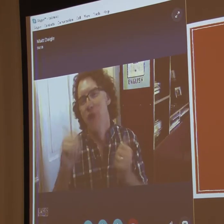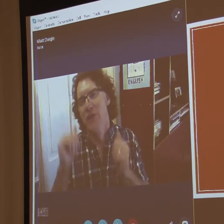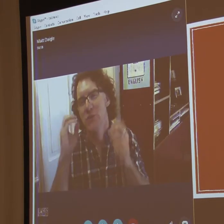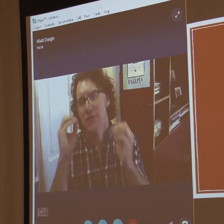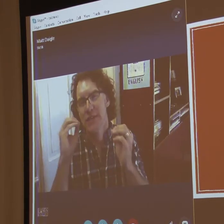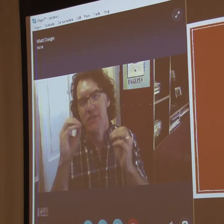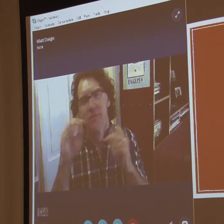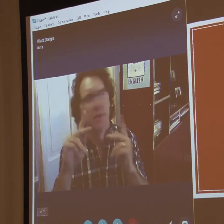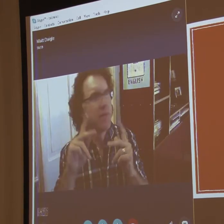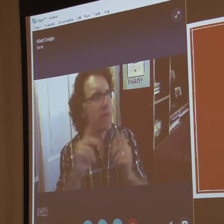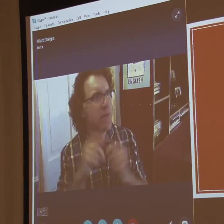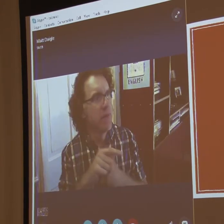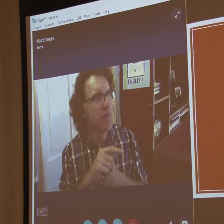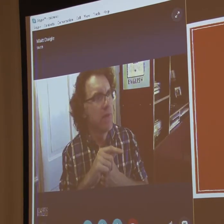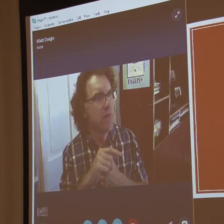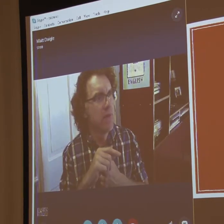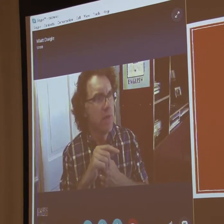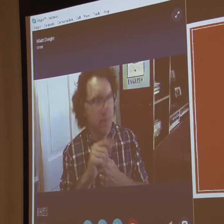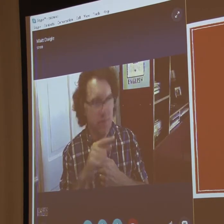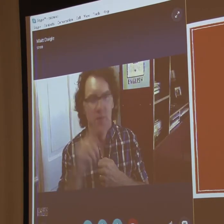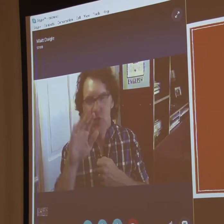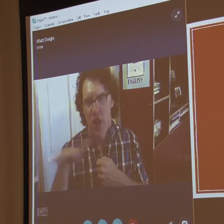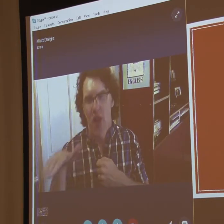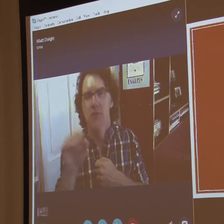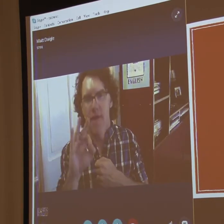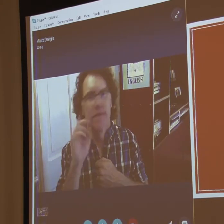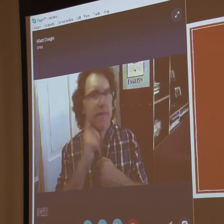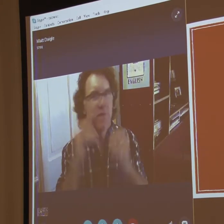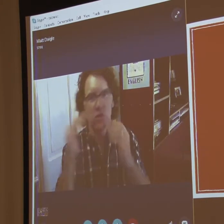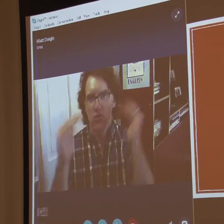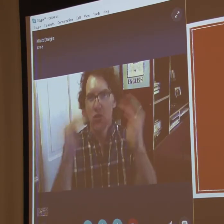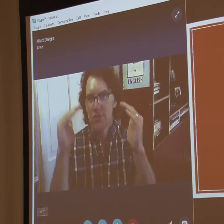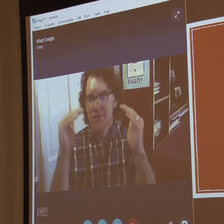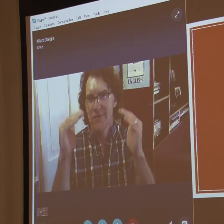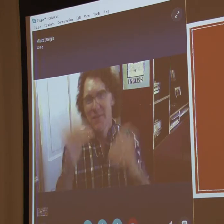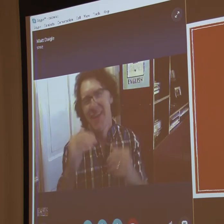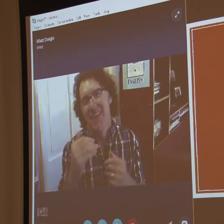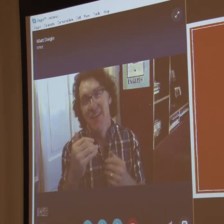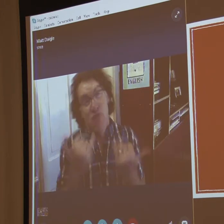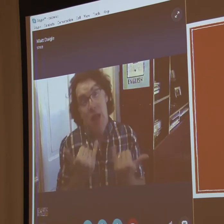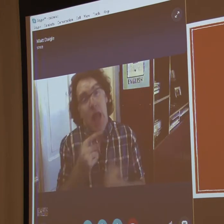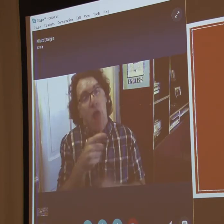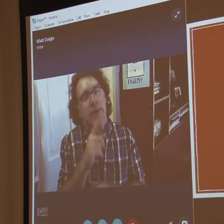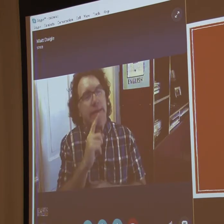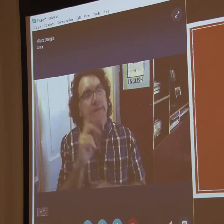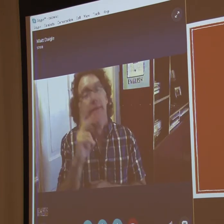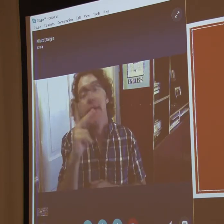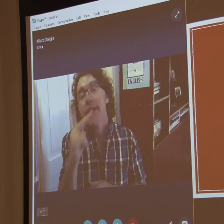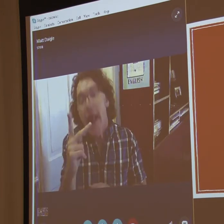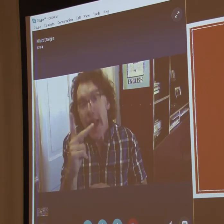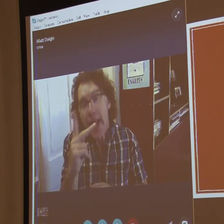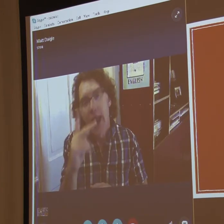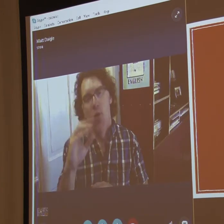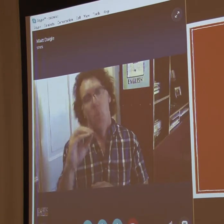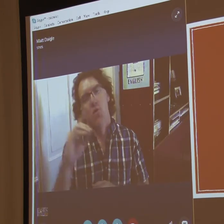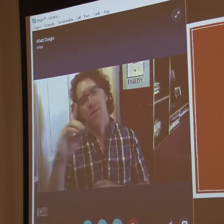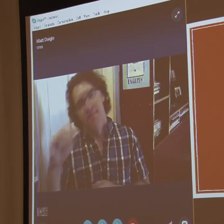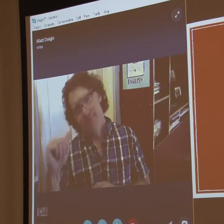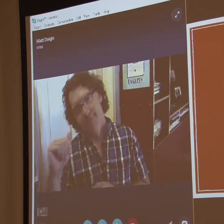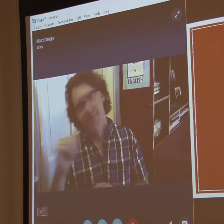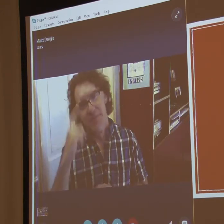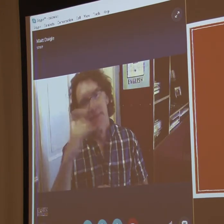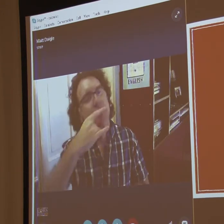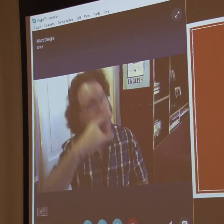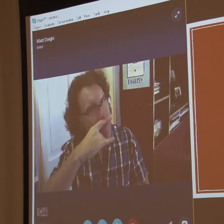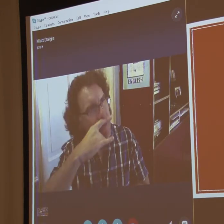Which is, which is a child of a deaf adult. Right now, he's a